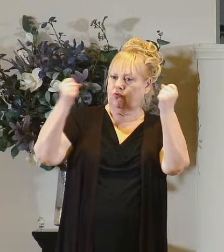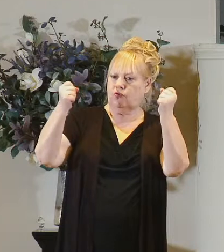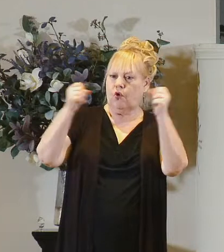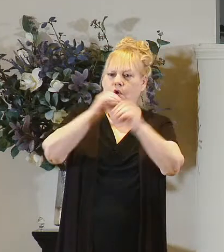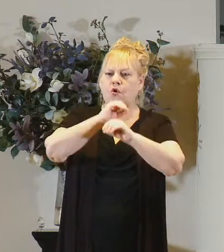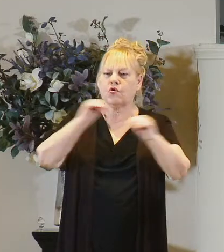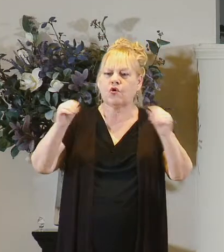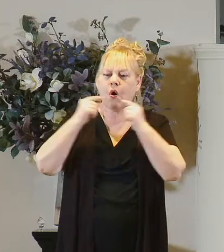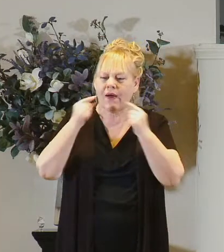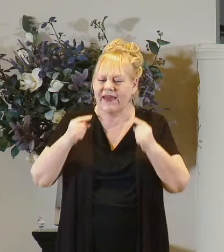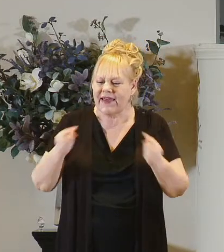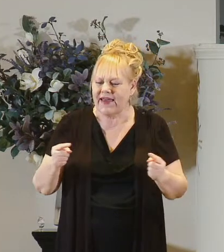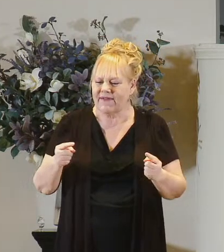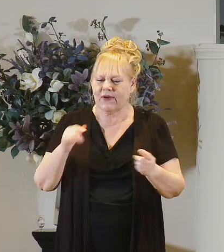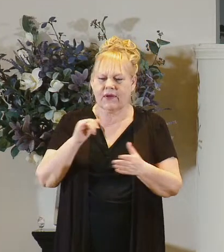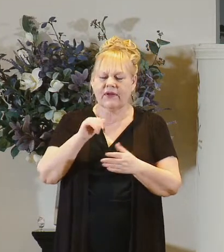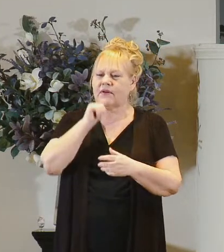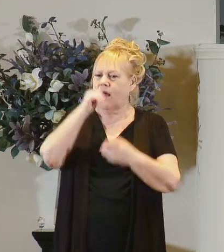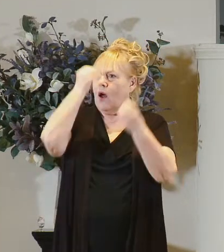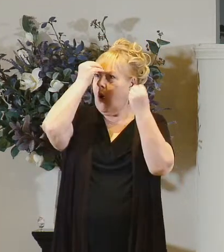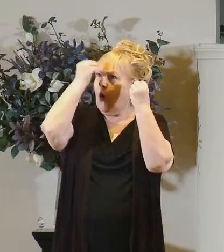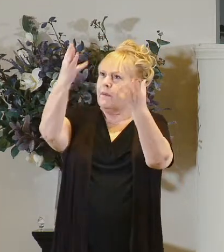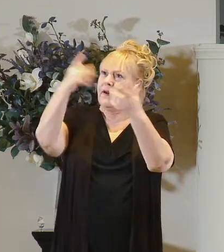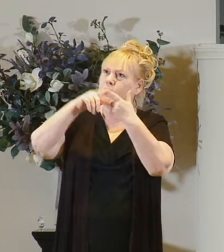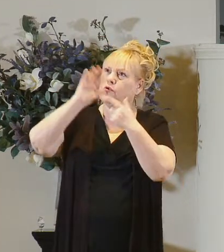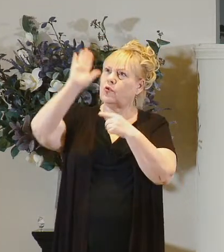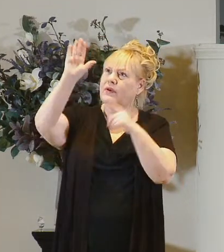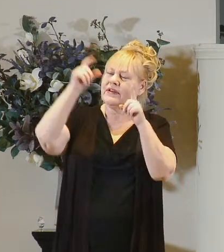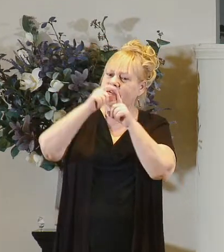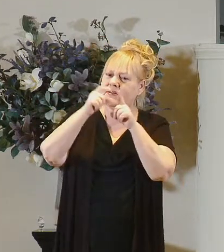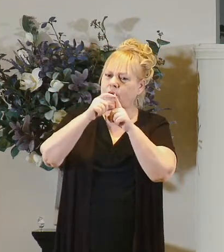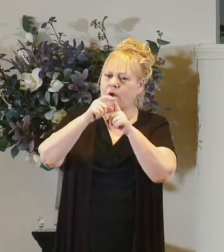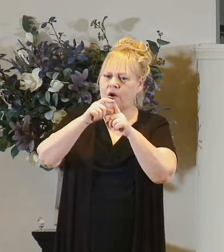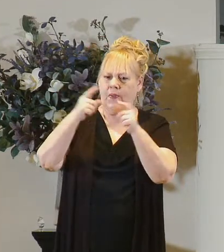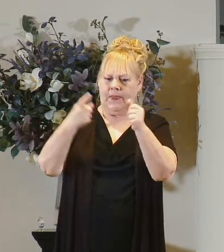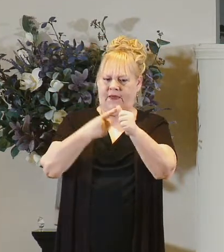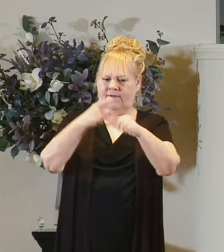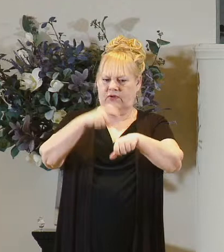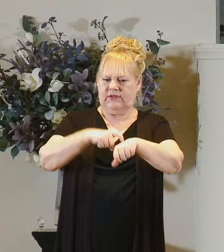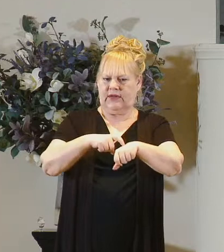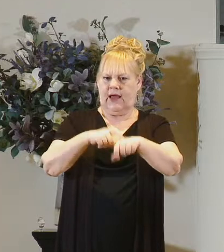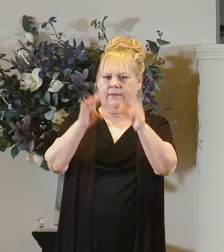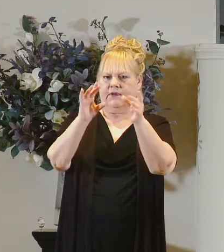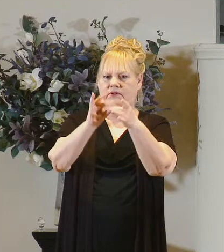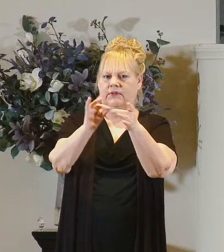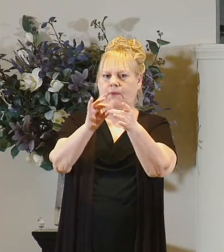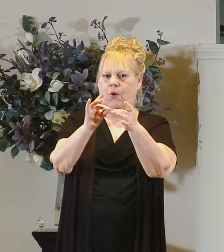evil force that is not obedient to his word the first time it's spoken